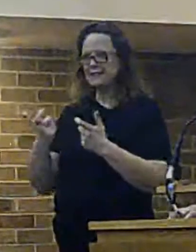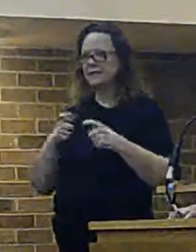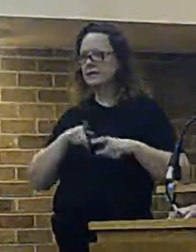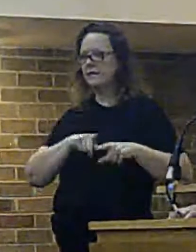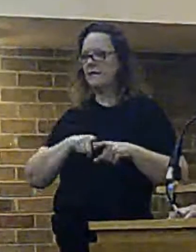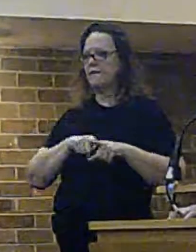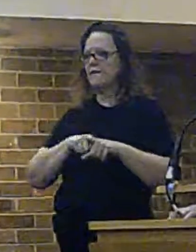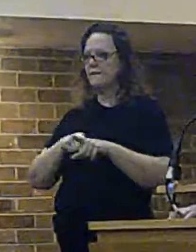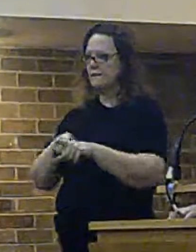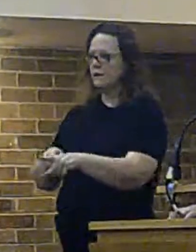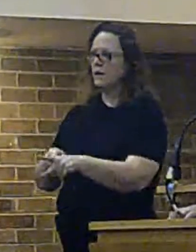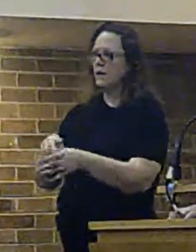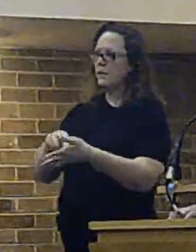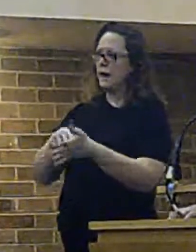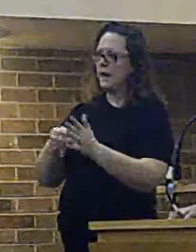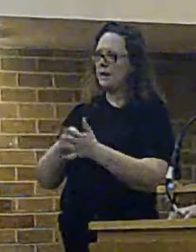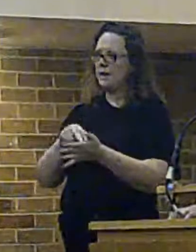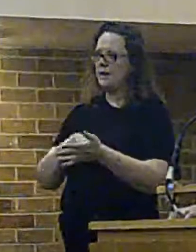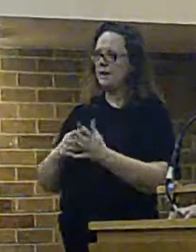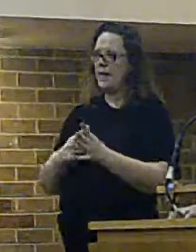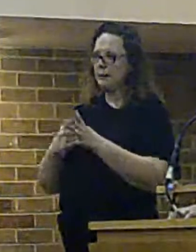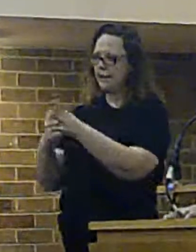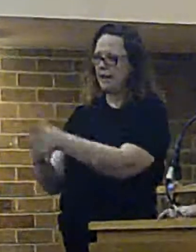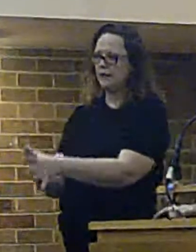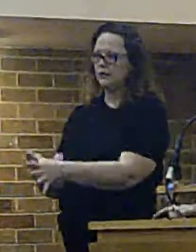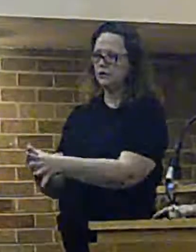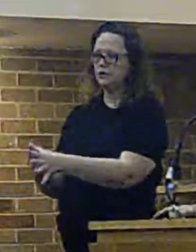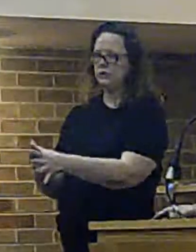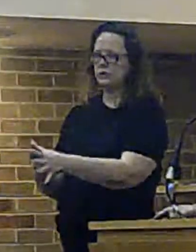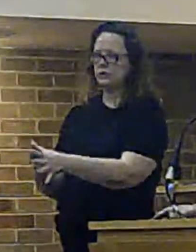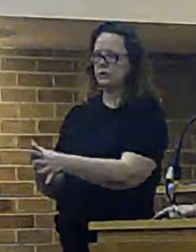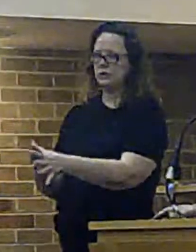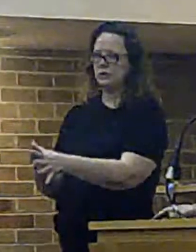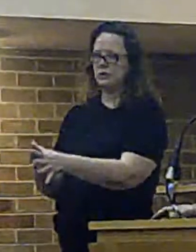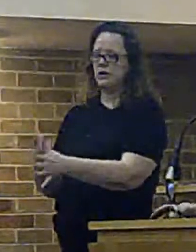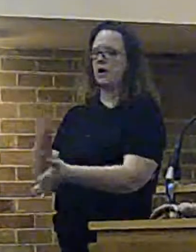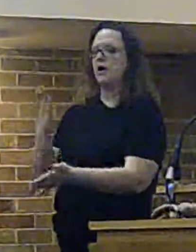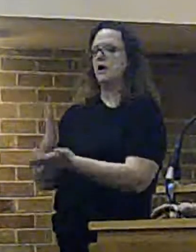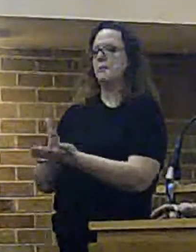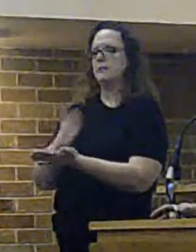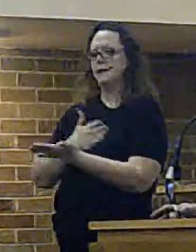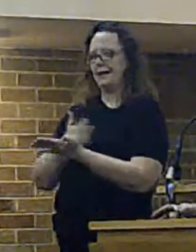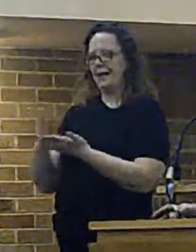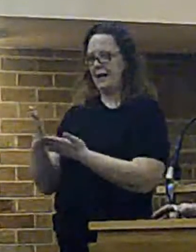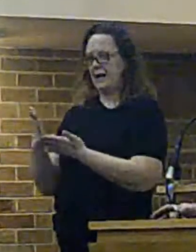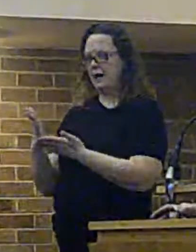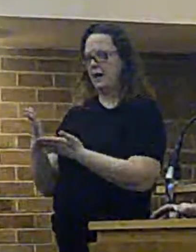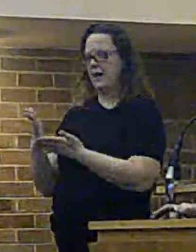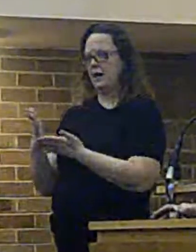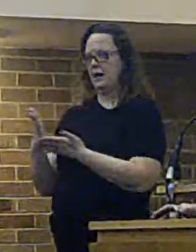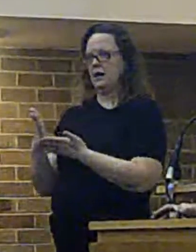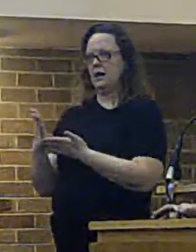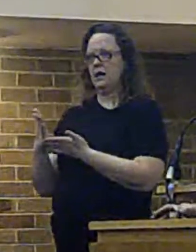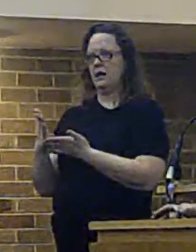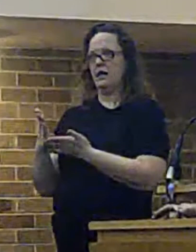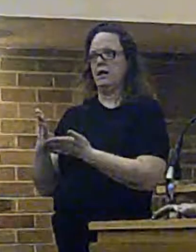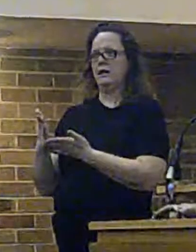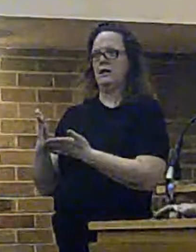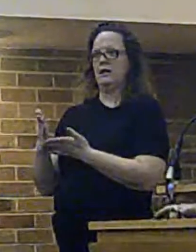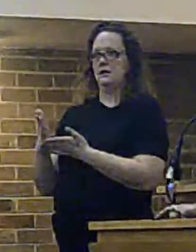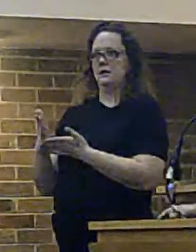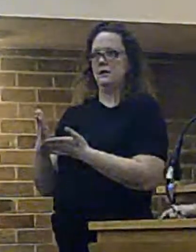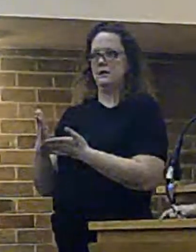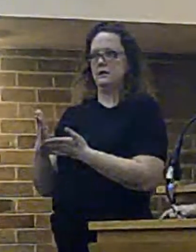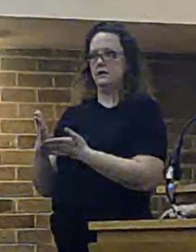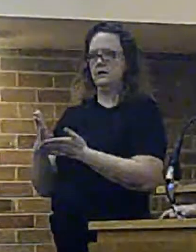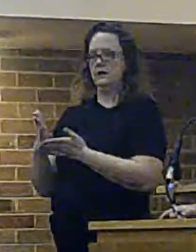assuming that they went with the, and I will be clear now, and for the avoidance of any doubt, and I think it's very important